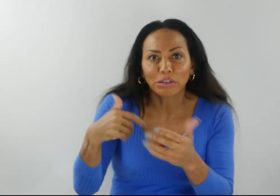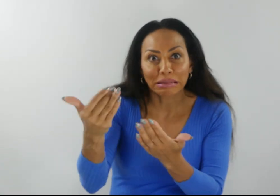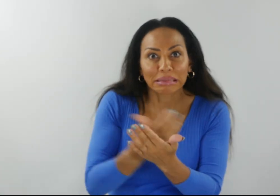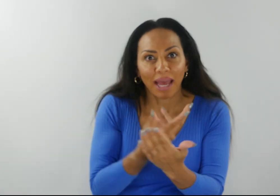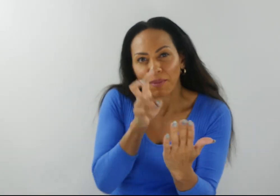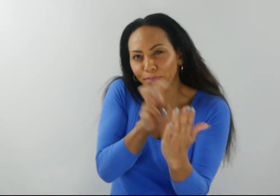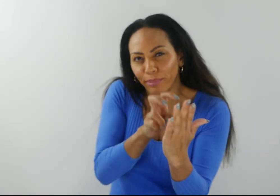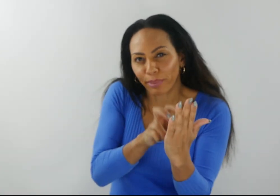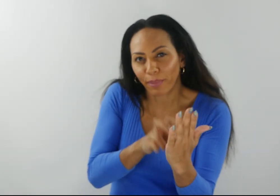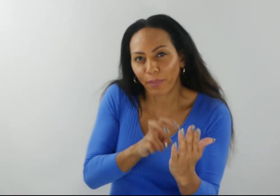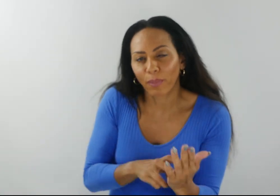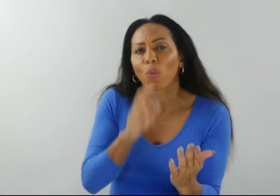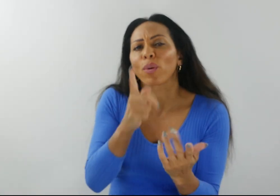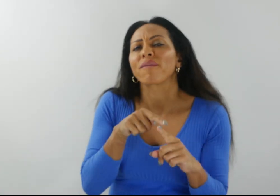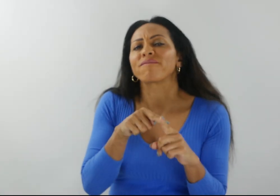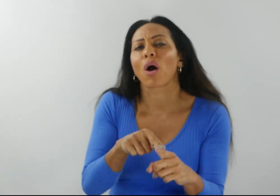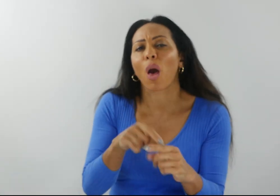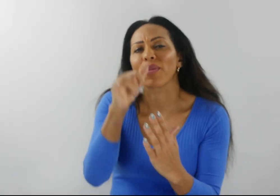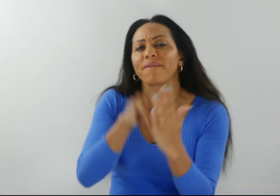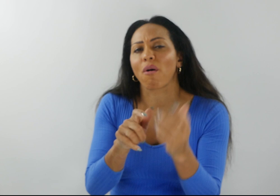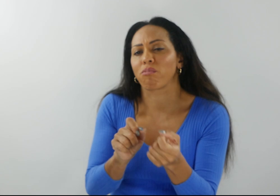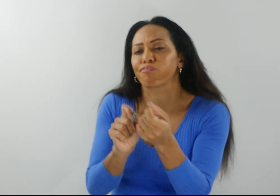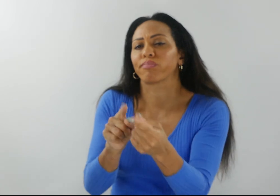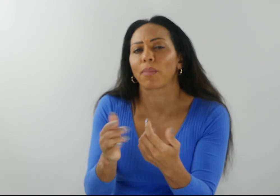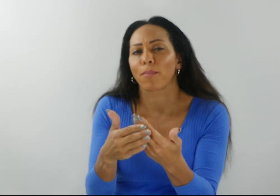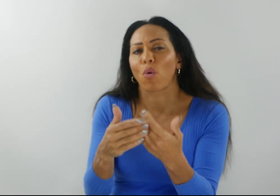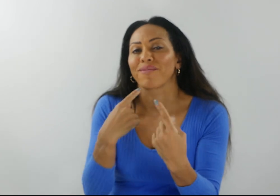We'll follow up with a form that you can fill in with extra information, if you like.